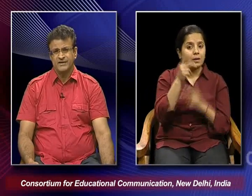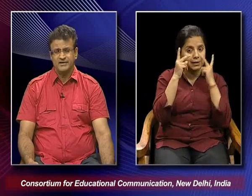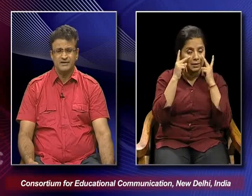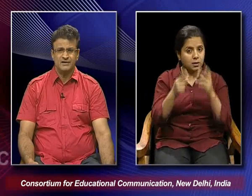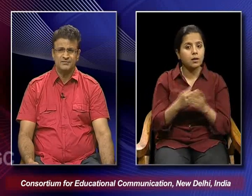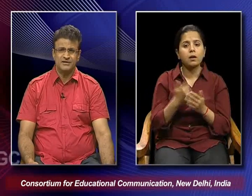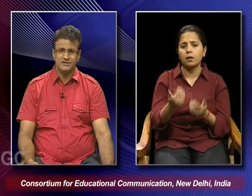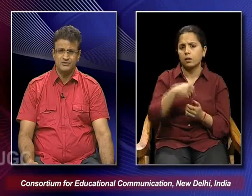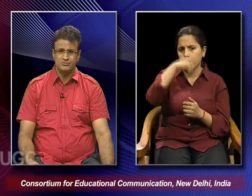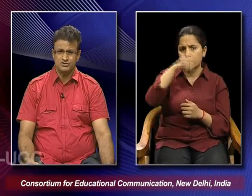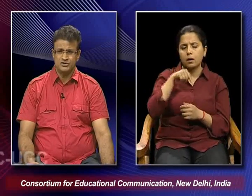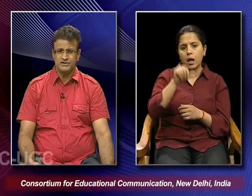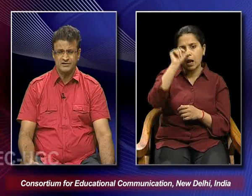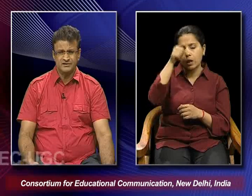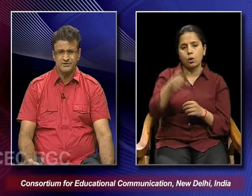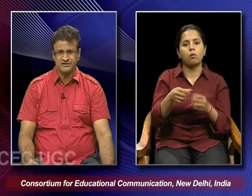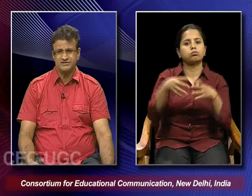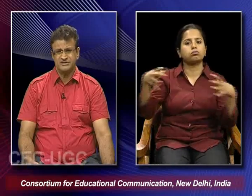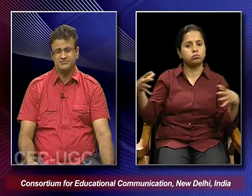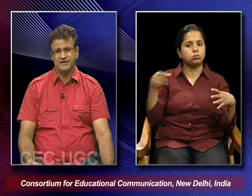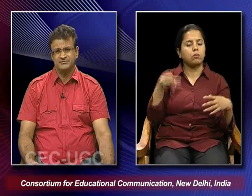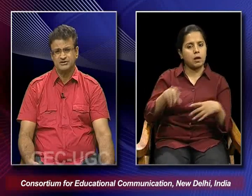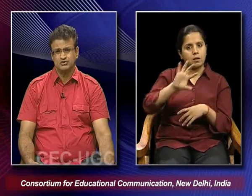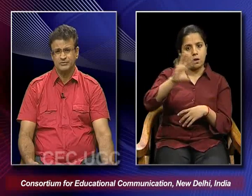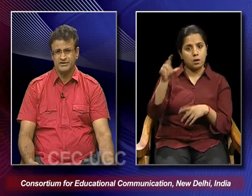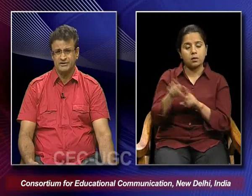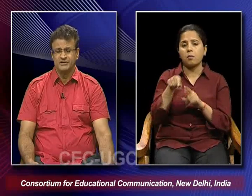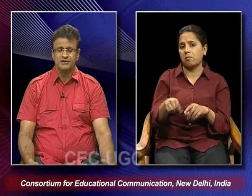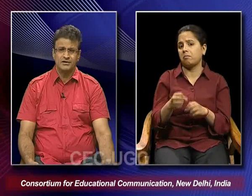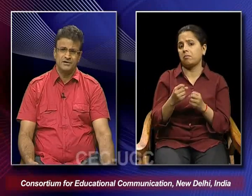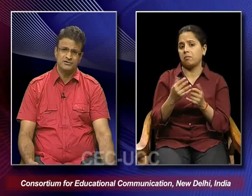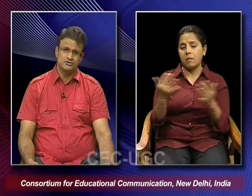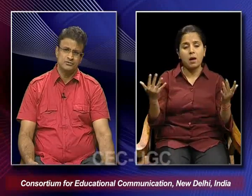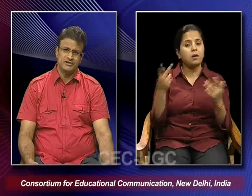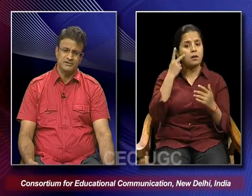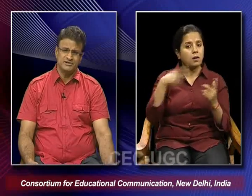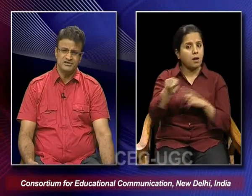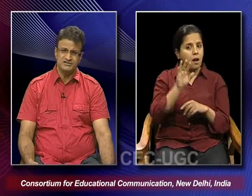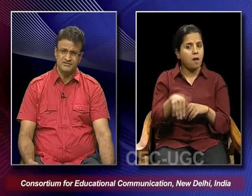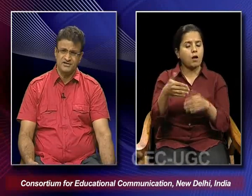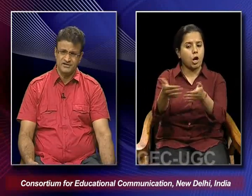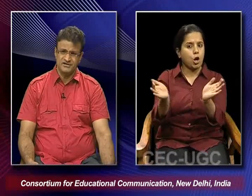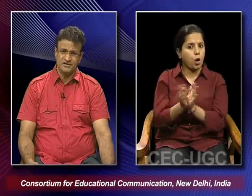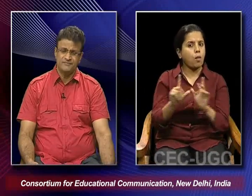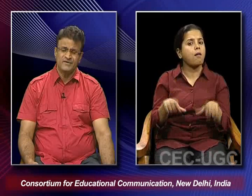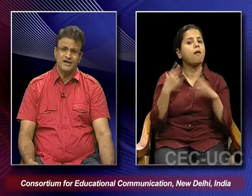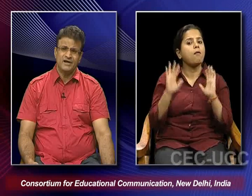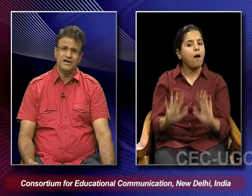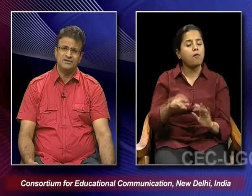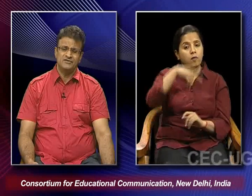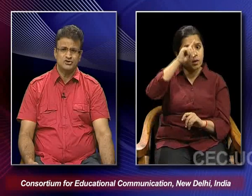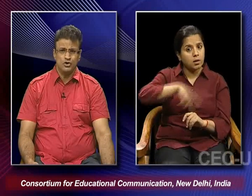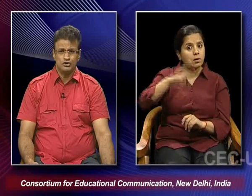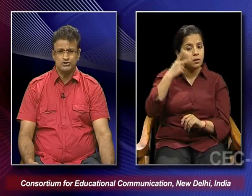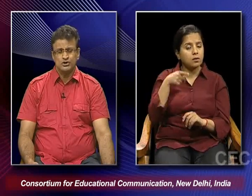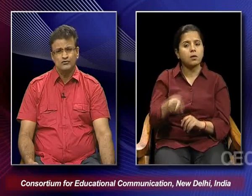India being a Hindu majority country, but at the same time, there are so many communities living in India and